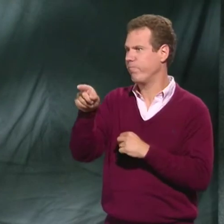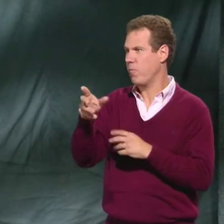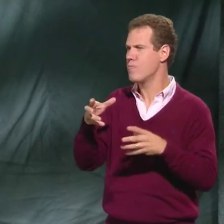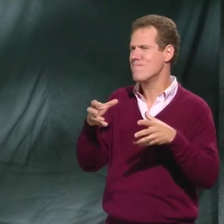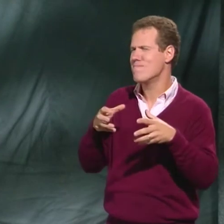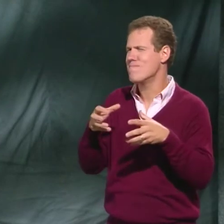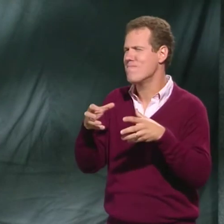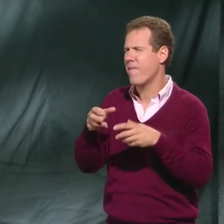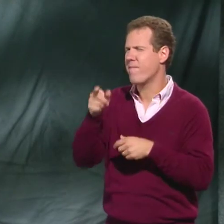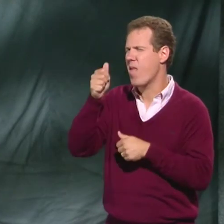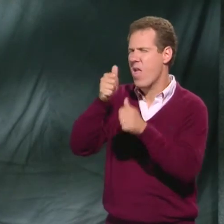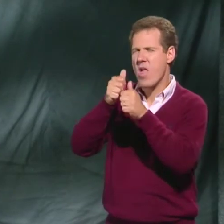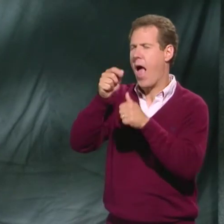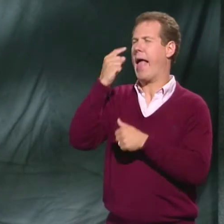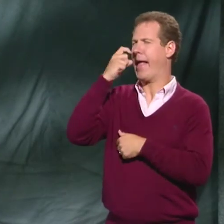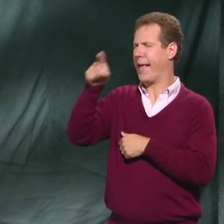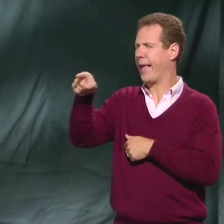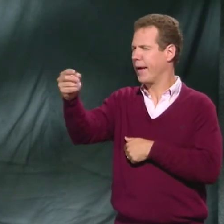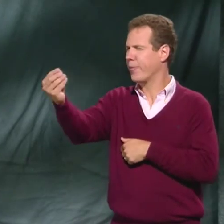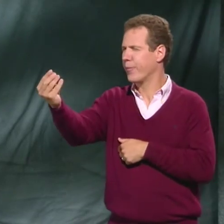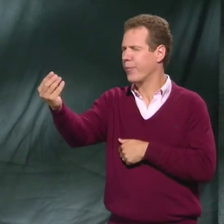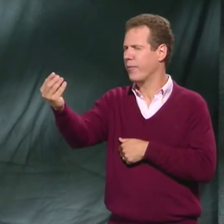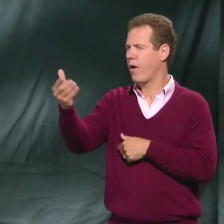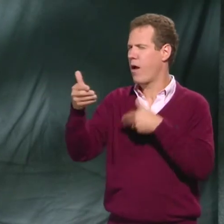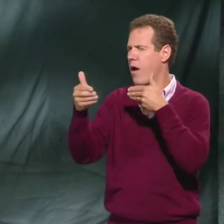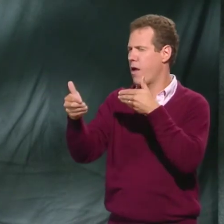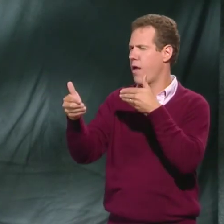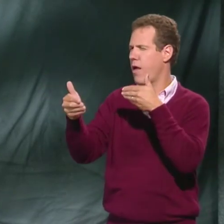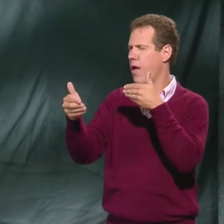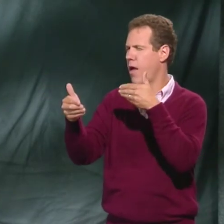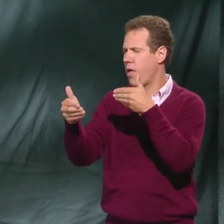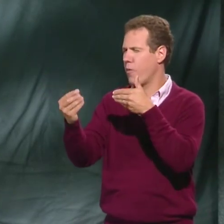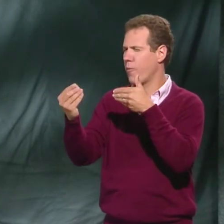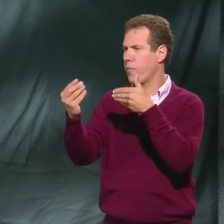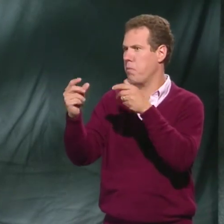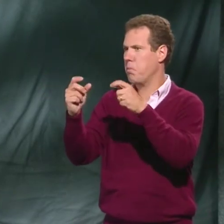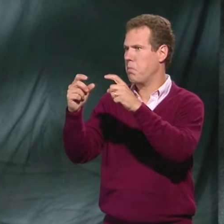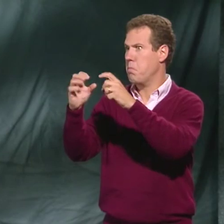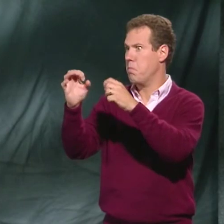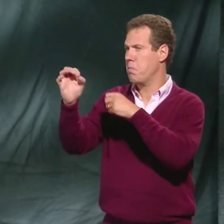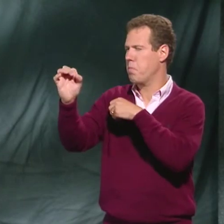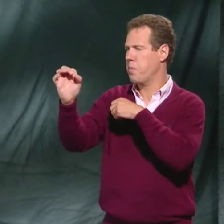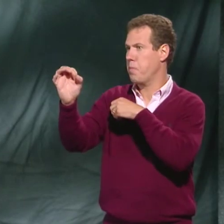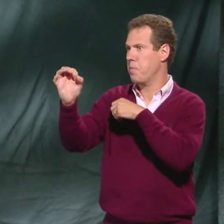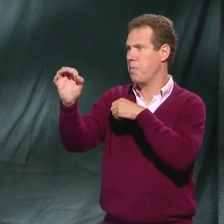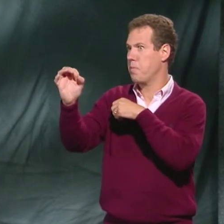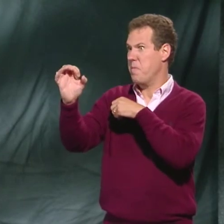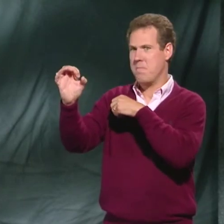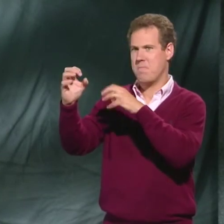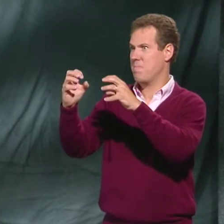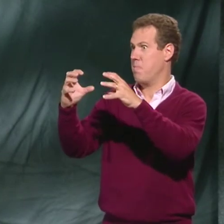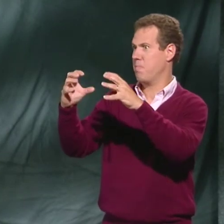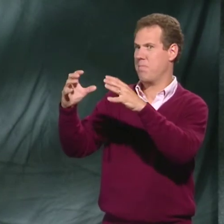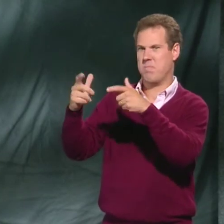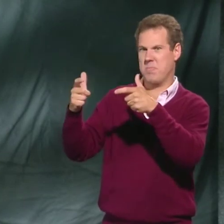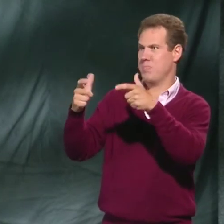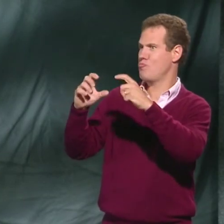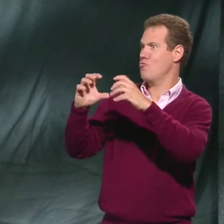As they got closer and closer to the light, the light got bigger and brighter. They could see the light through the window.